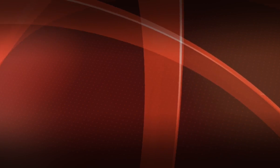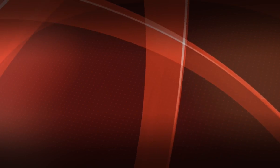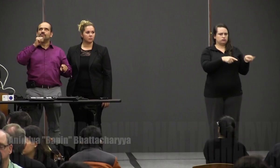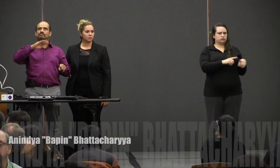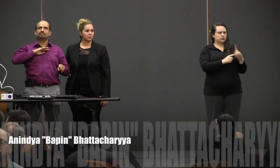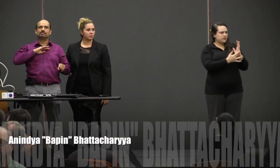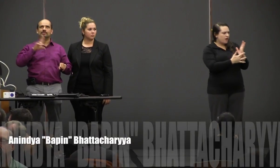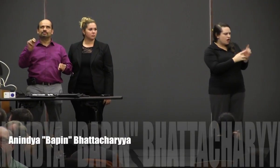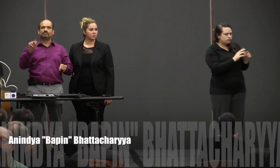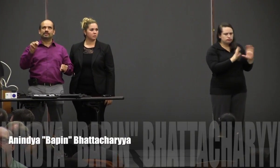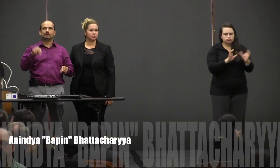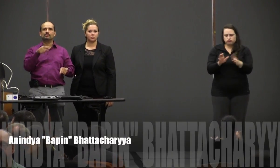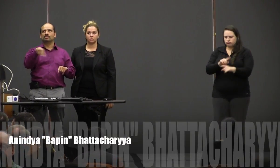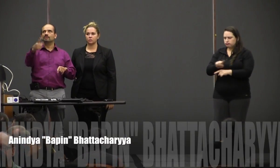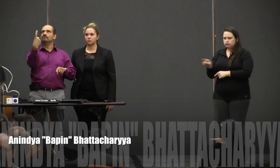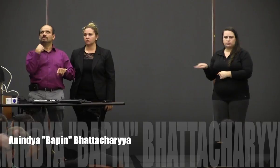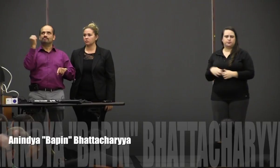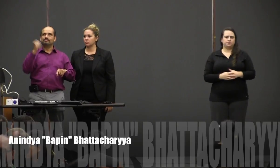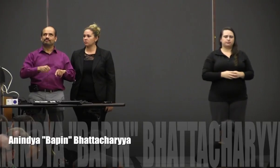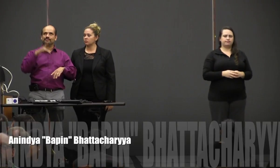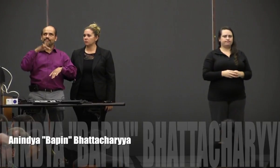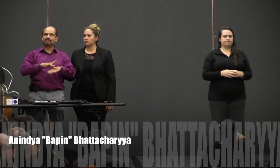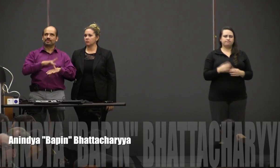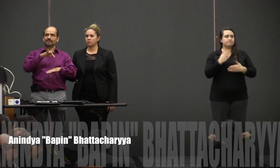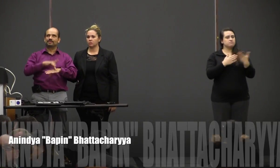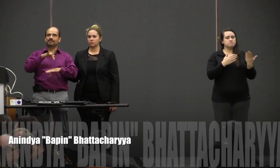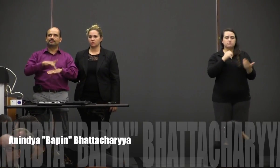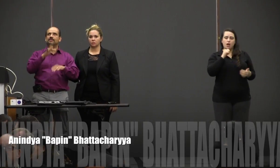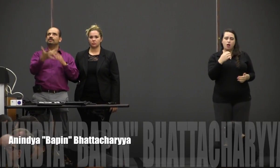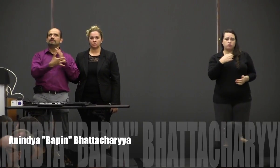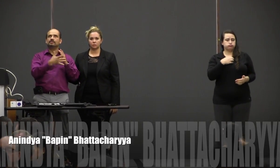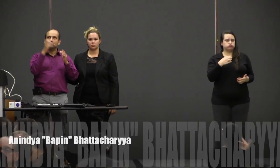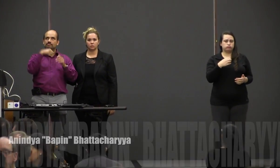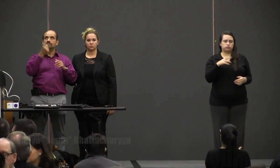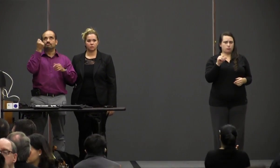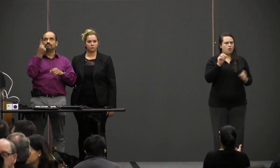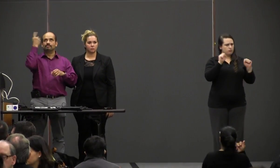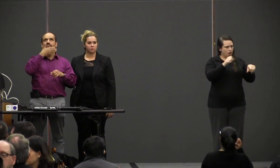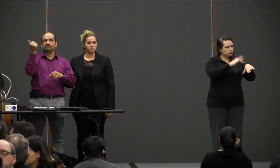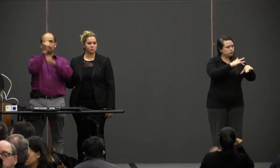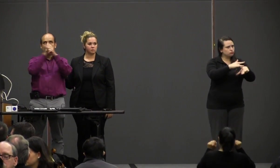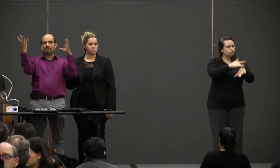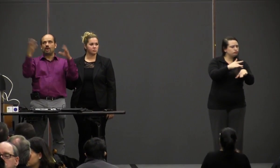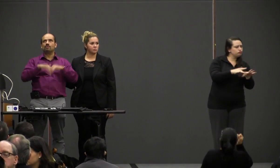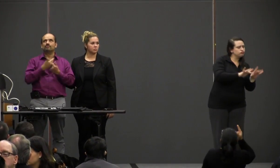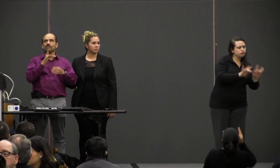As Aparna said, things are changing quite rapidly, and we still don't have access to everything that we would like to have